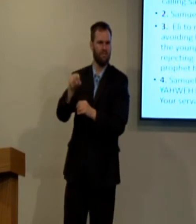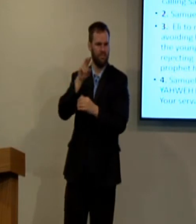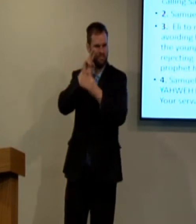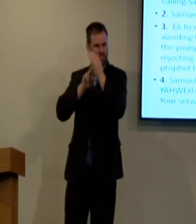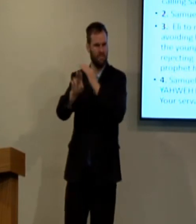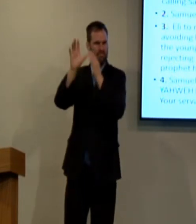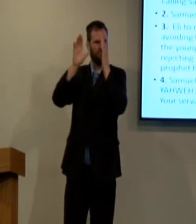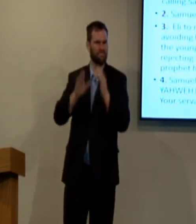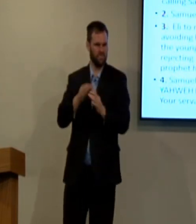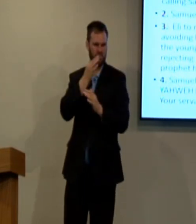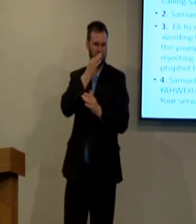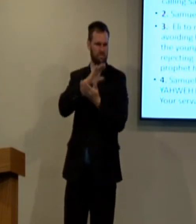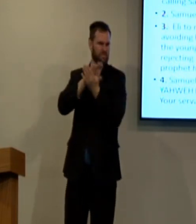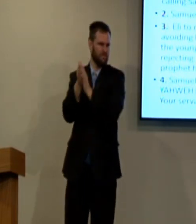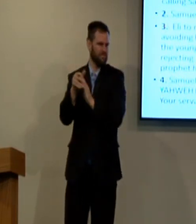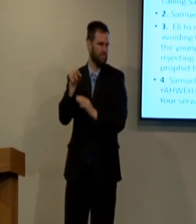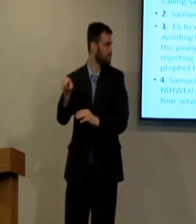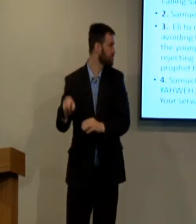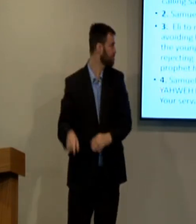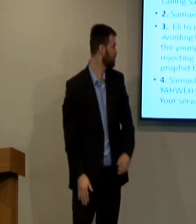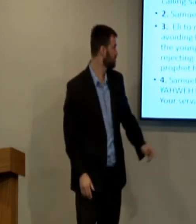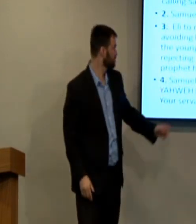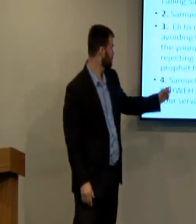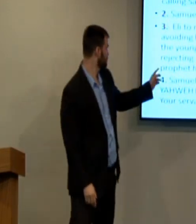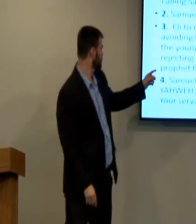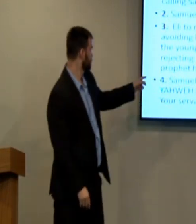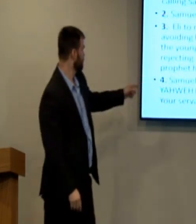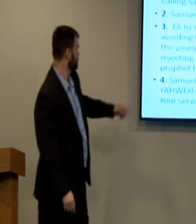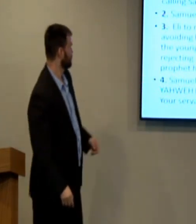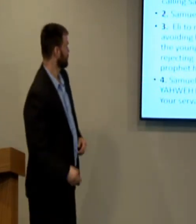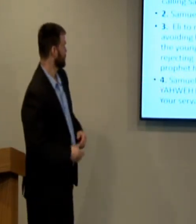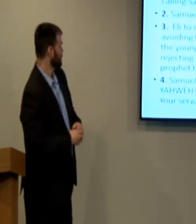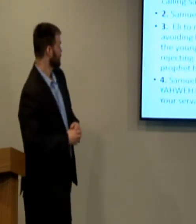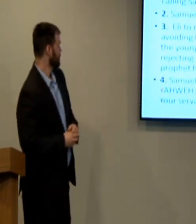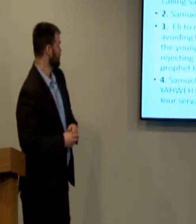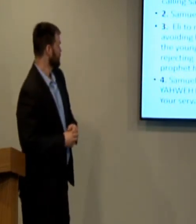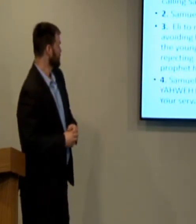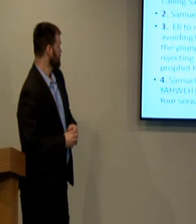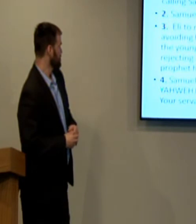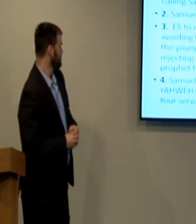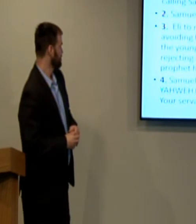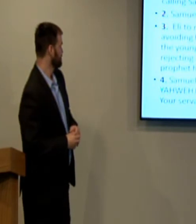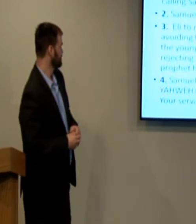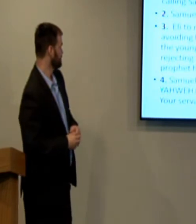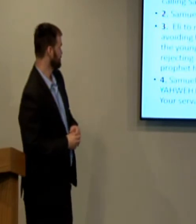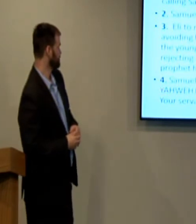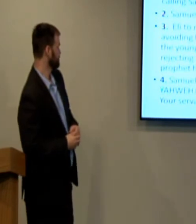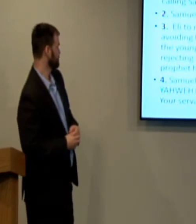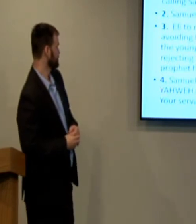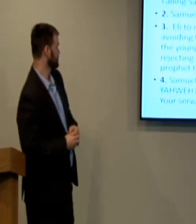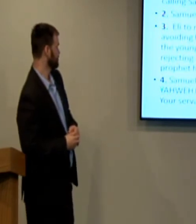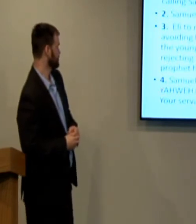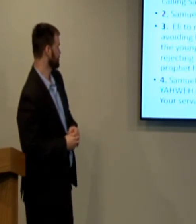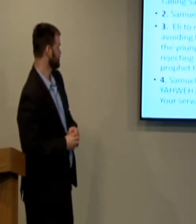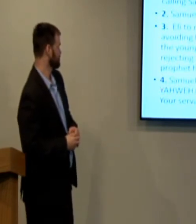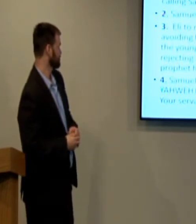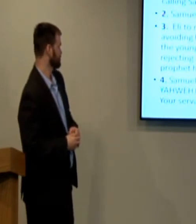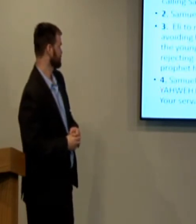God was now instead going to use Samuel. God was rejecting Eli and his family, just as the prophet